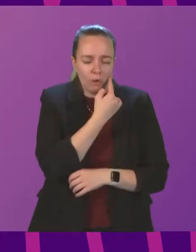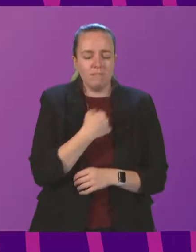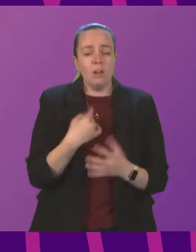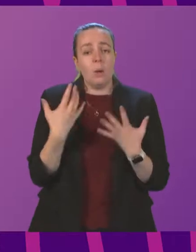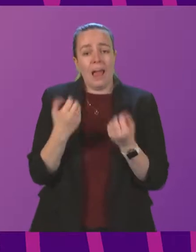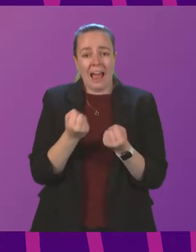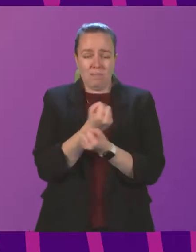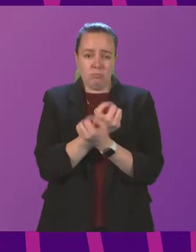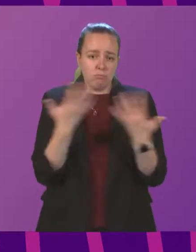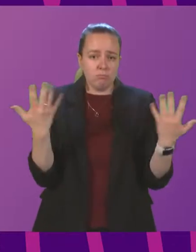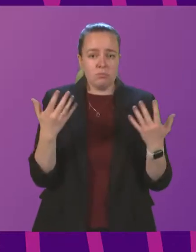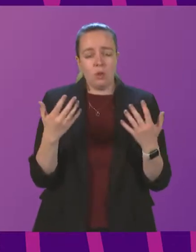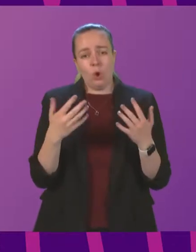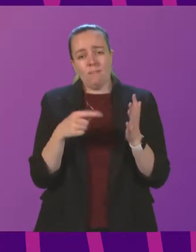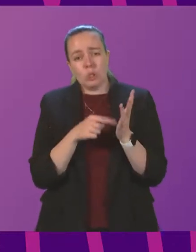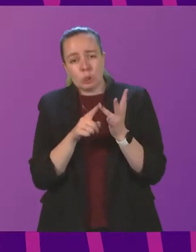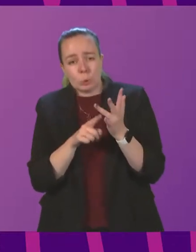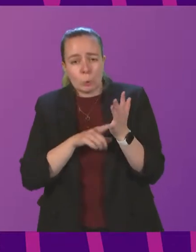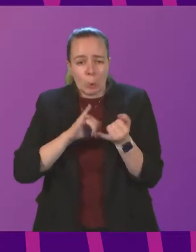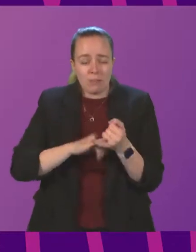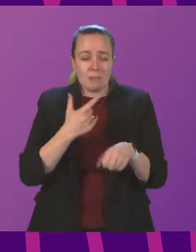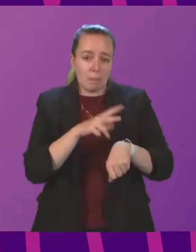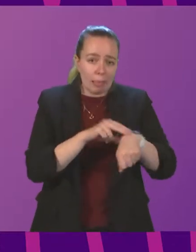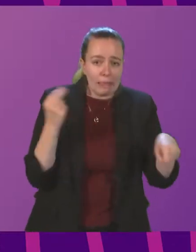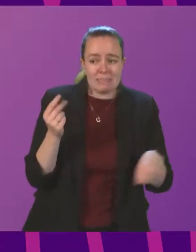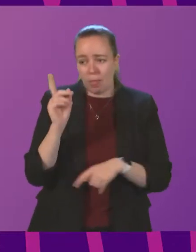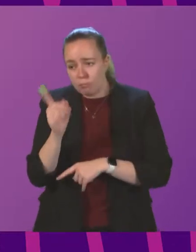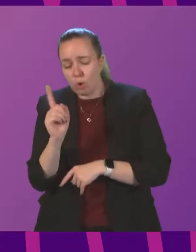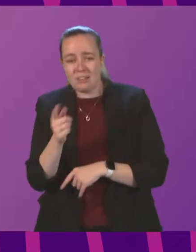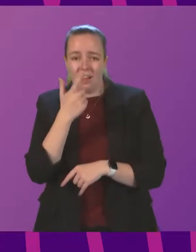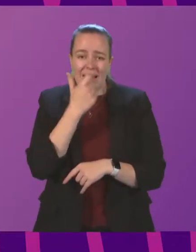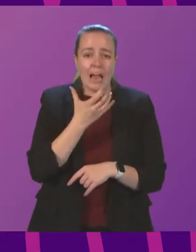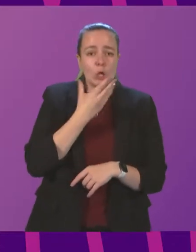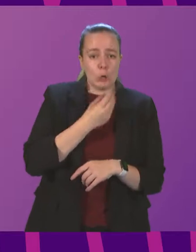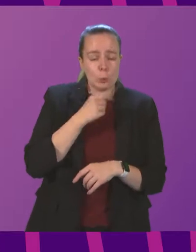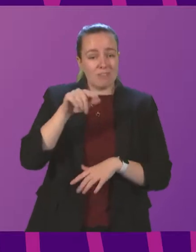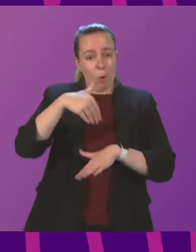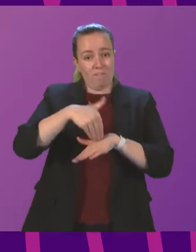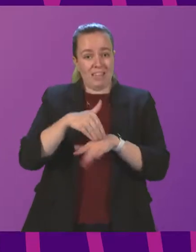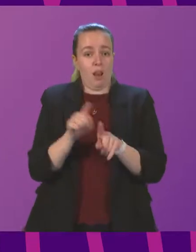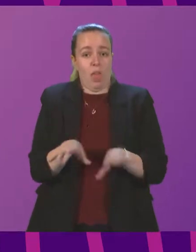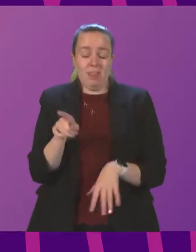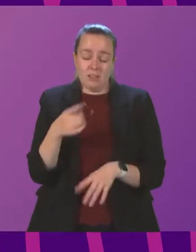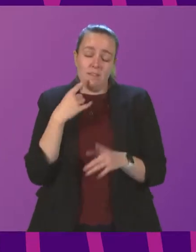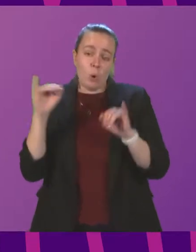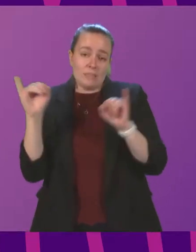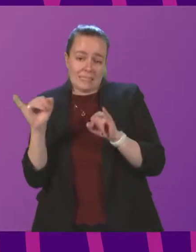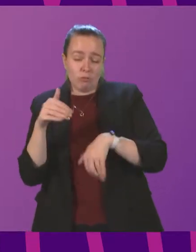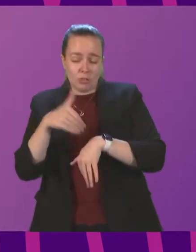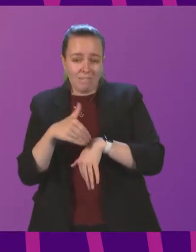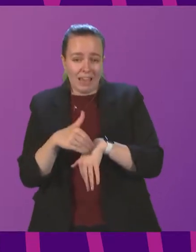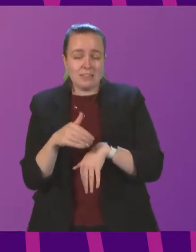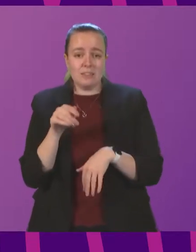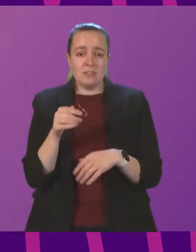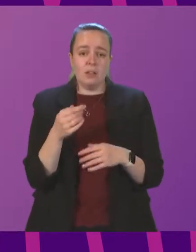tools that the police and the prosecutors can use. And for offences of this type and for serious offences, there